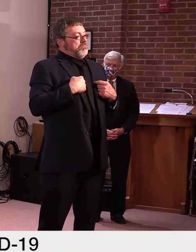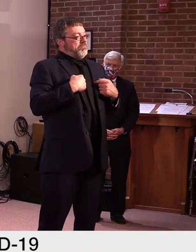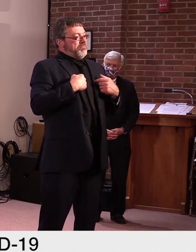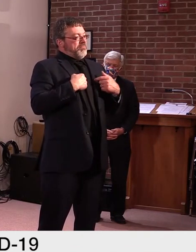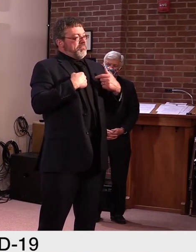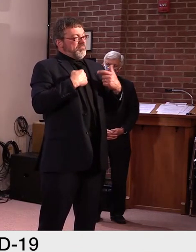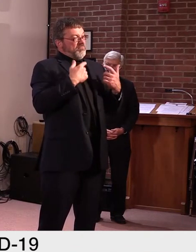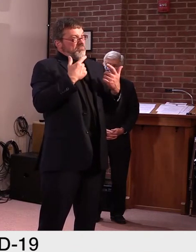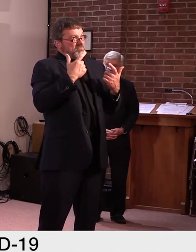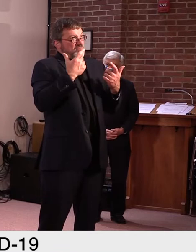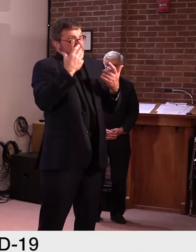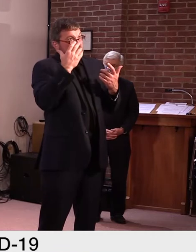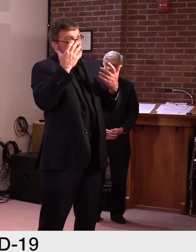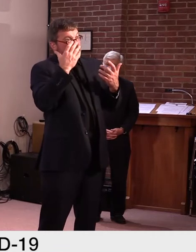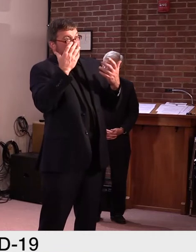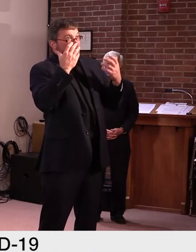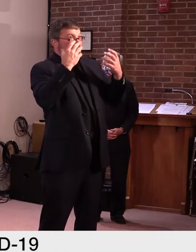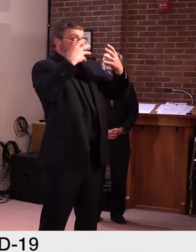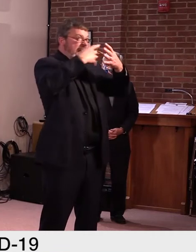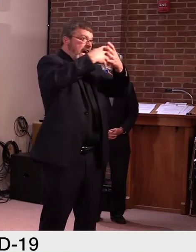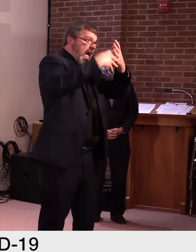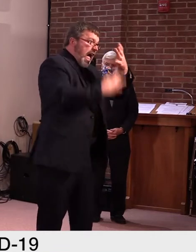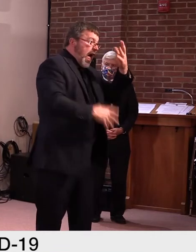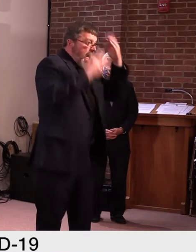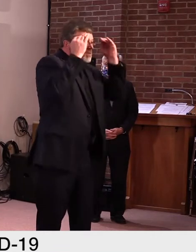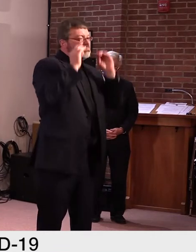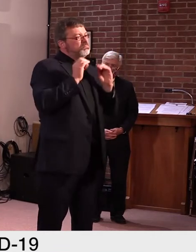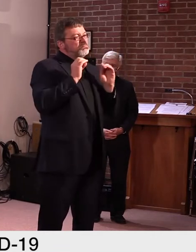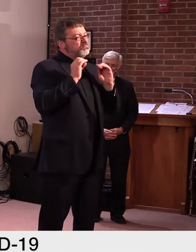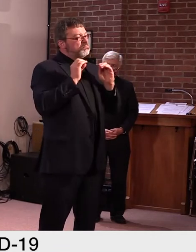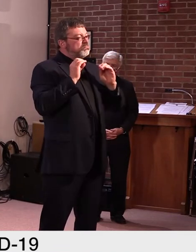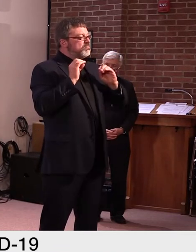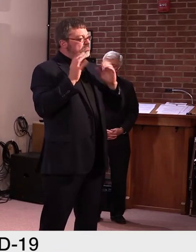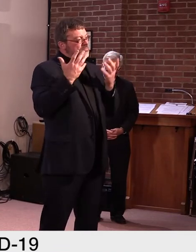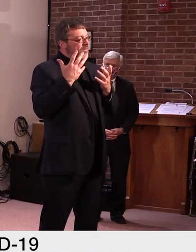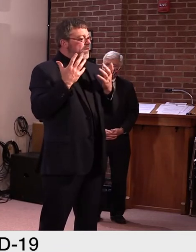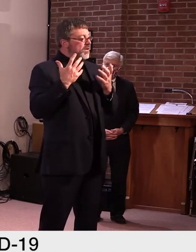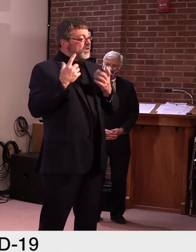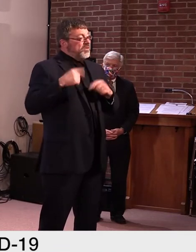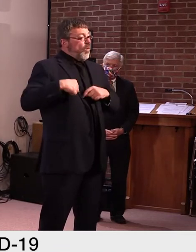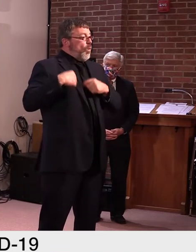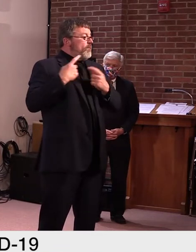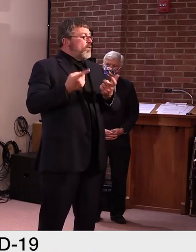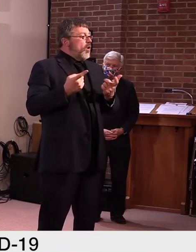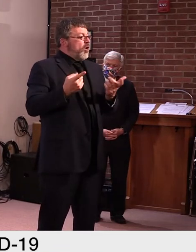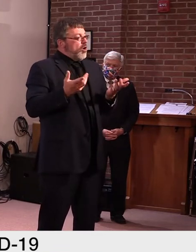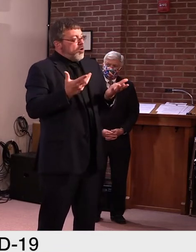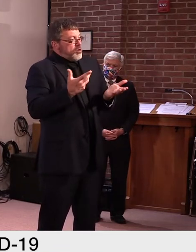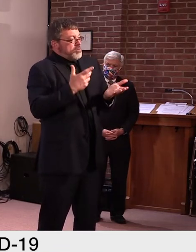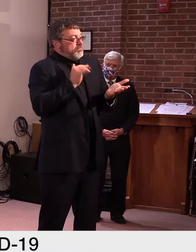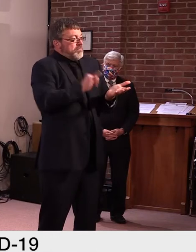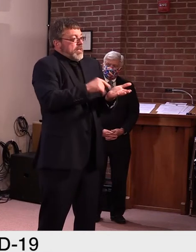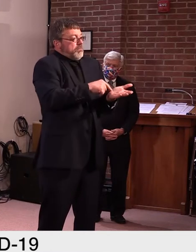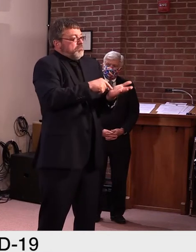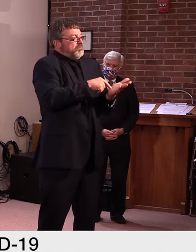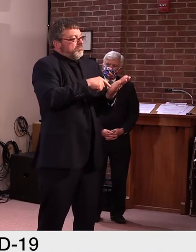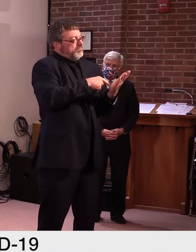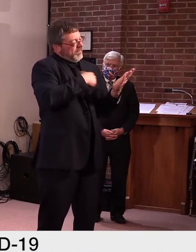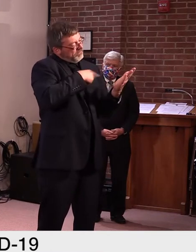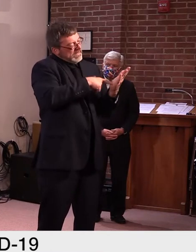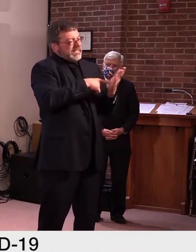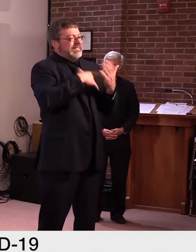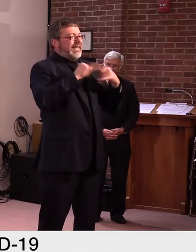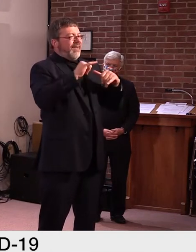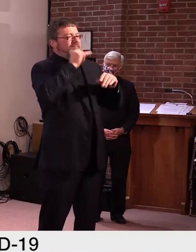meeting some of, uh, my concerns, but they've done so. Uh, they, uh, they move forward. And, uh, you know, uh,